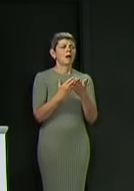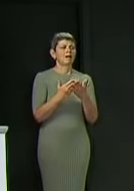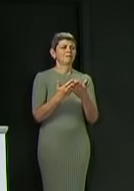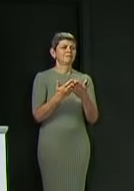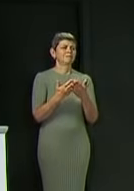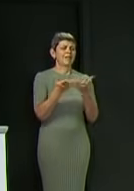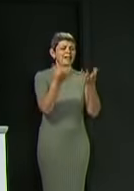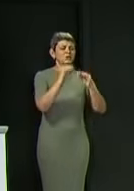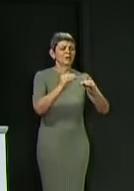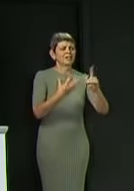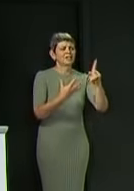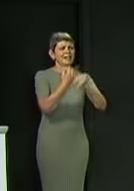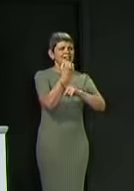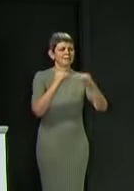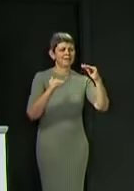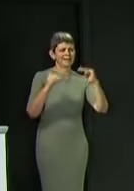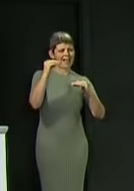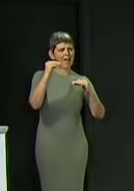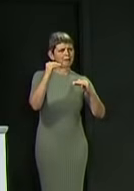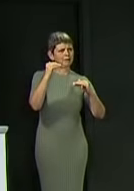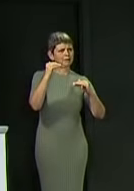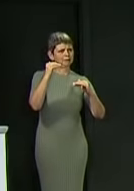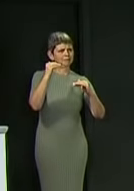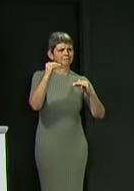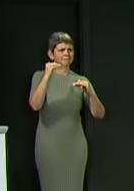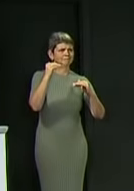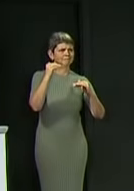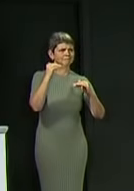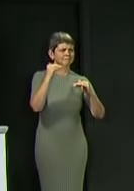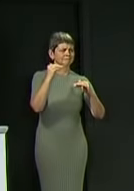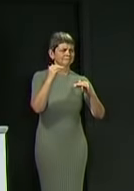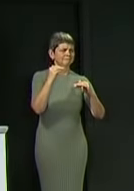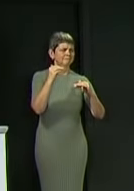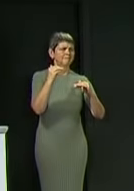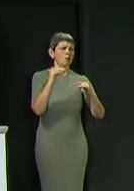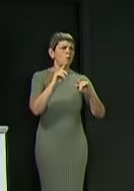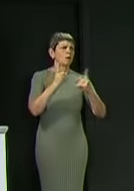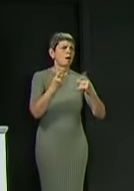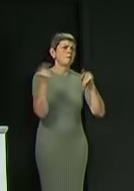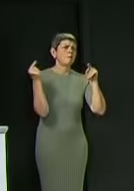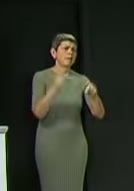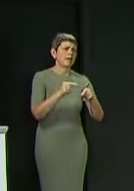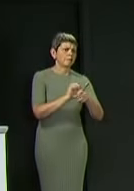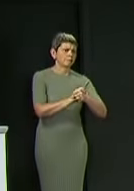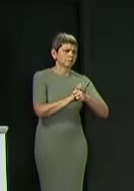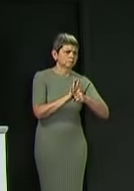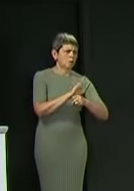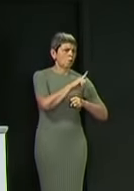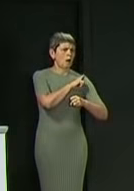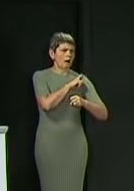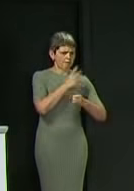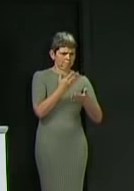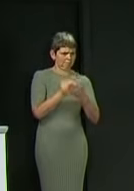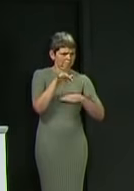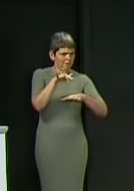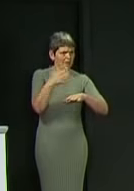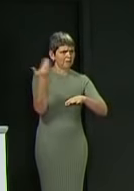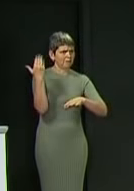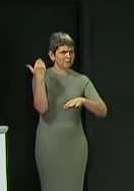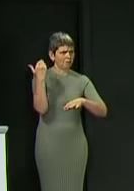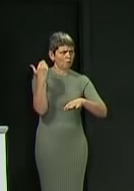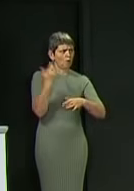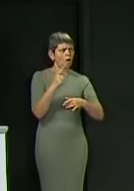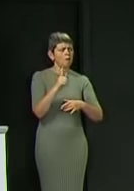do you regret approving a system this year with exams cancelled that doesn't seem to have fundamentally challenged or changed this inbuilt